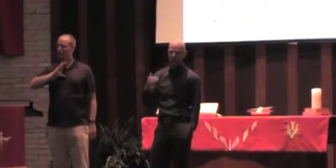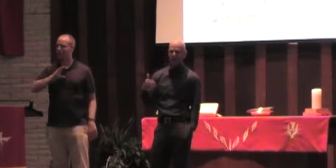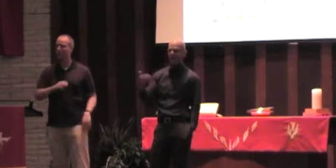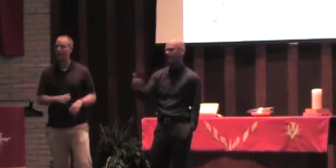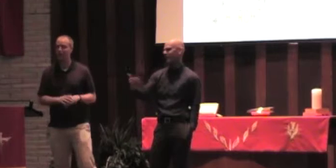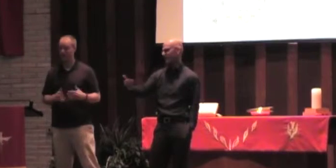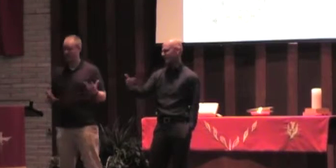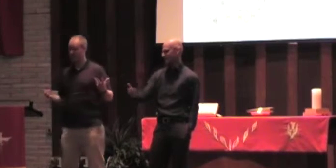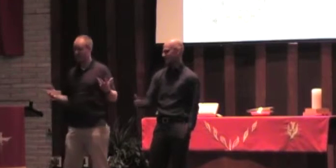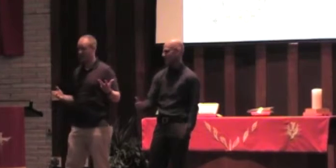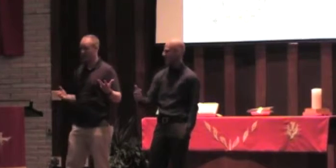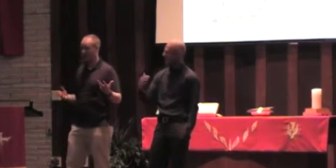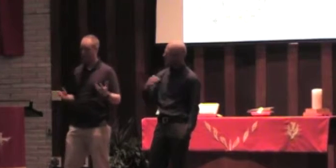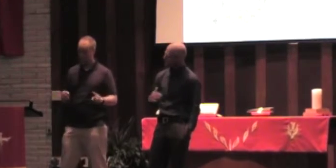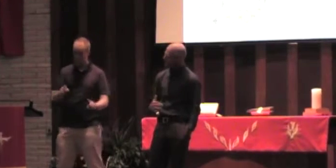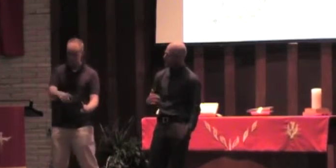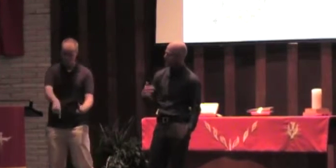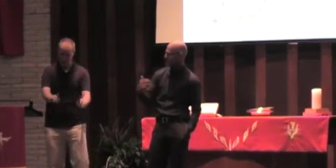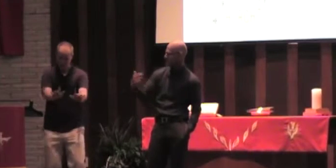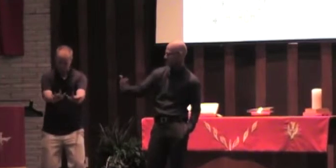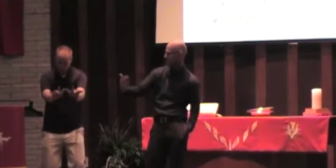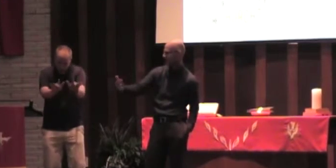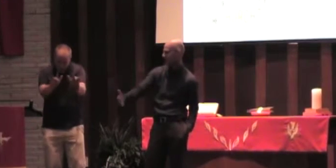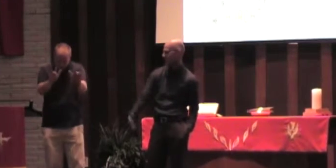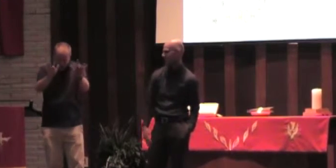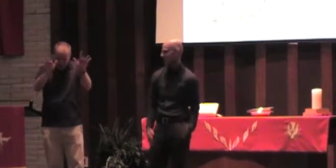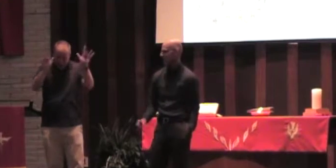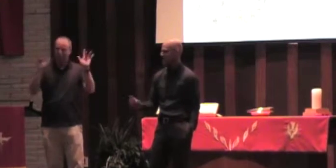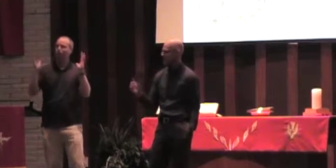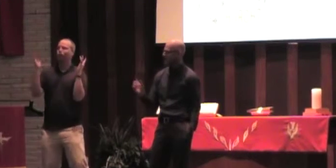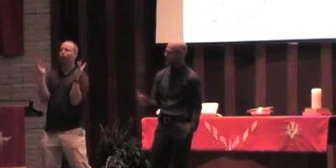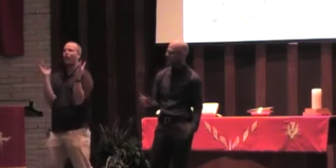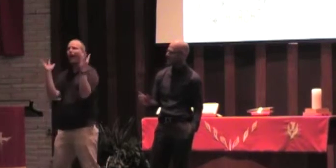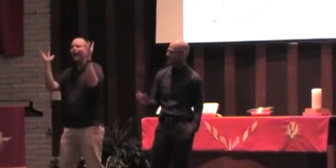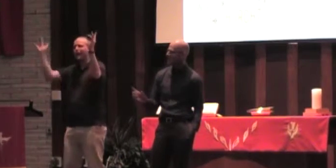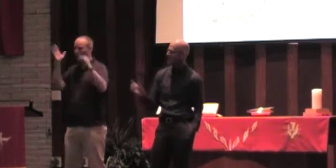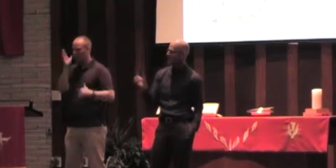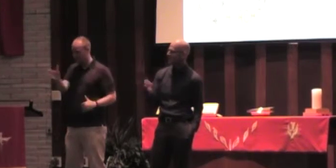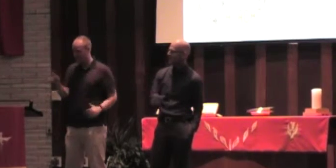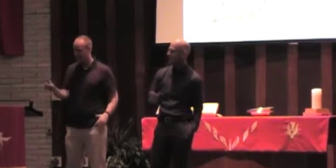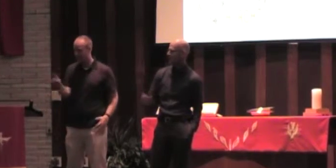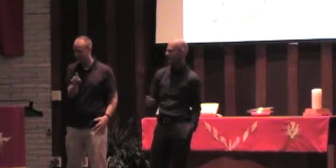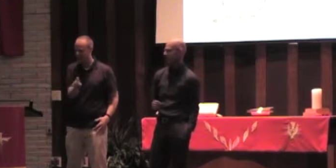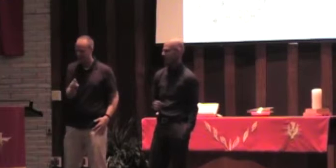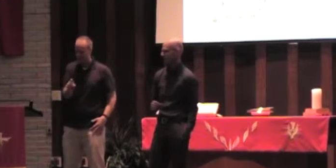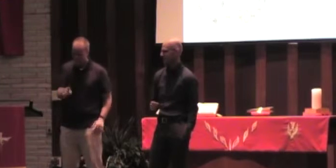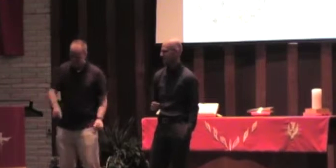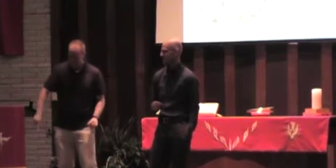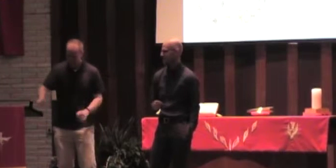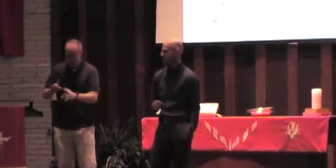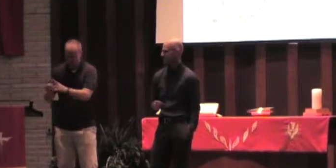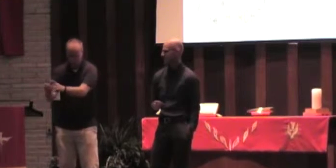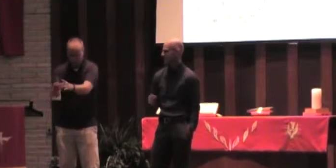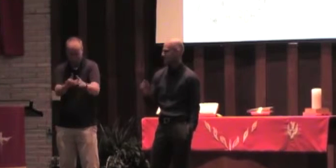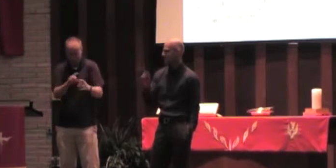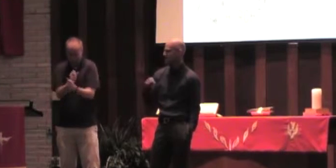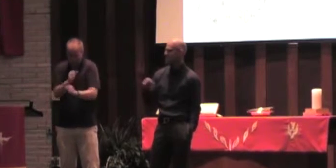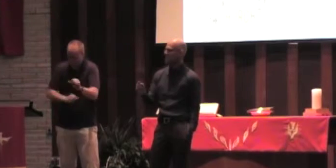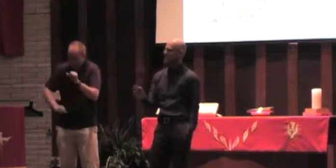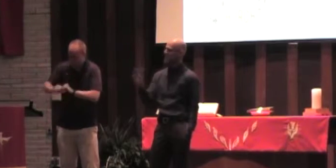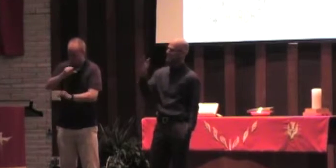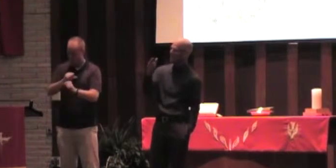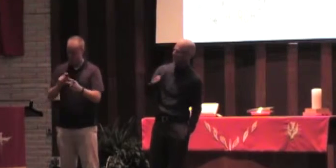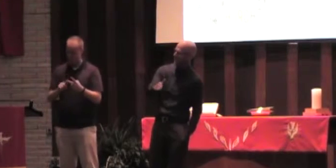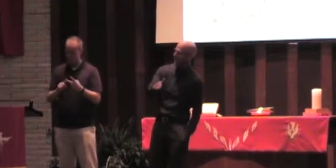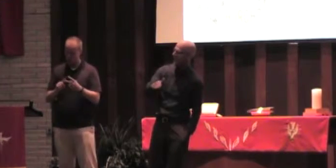And will they be a light on the hill, and will they be salt of the earth, as they learn to love one another, as they